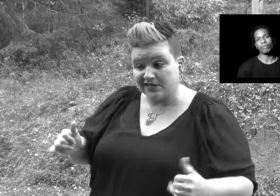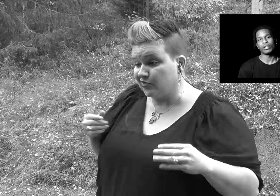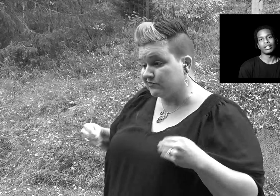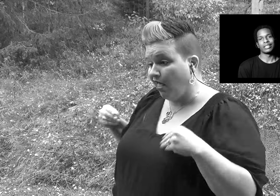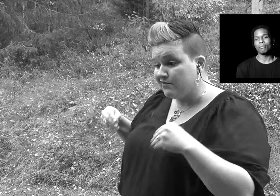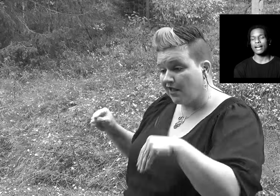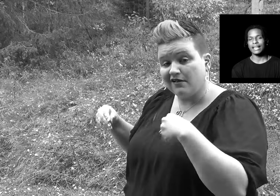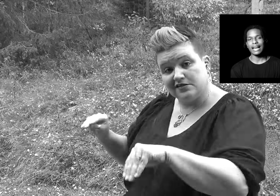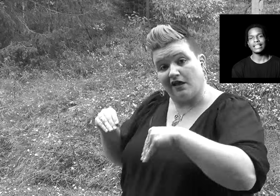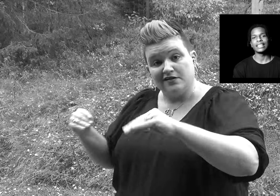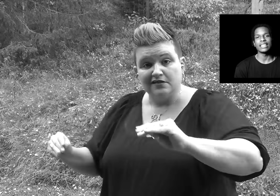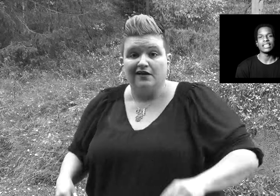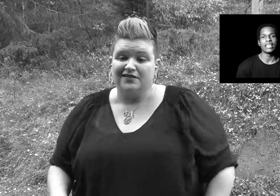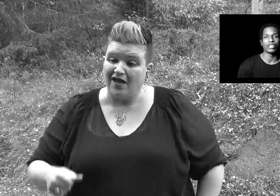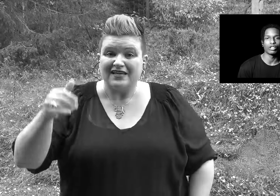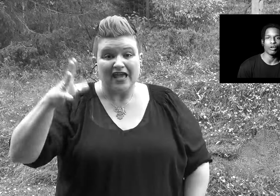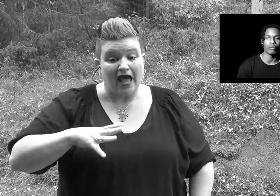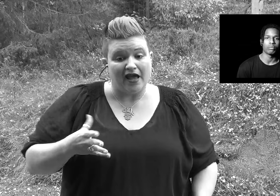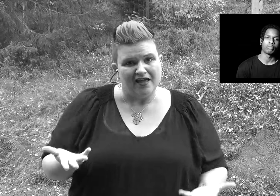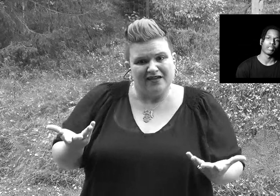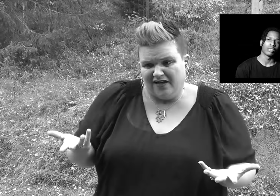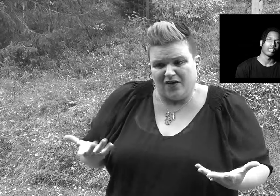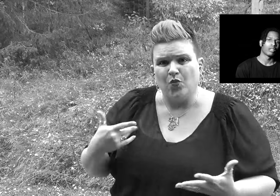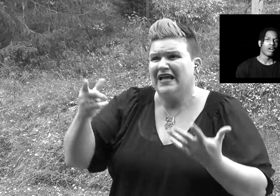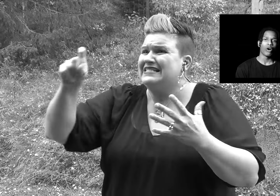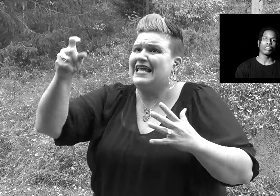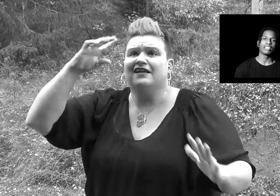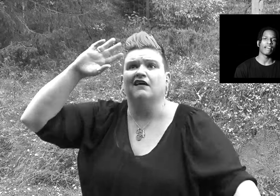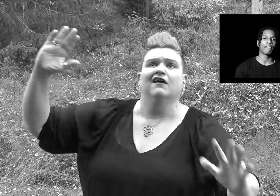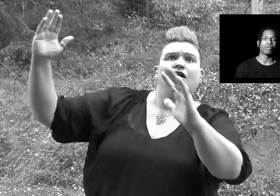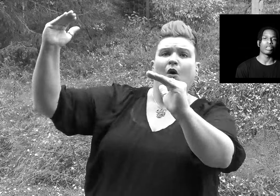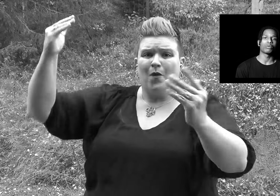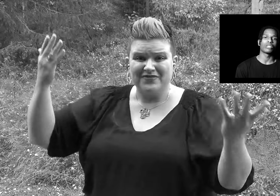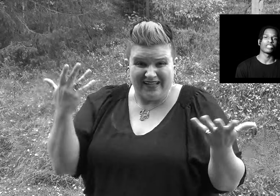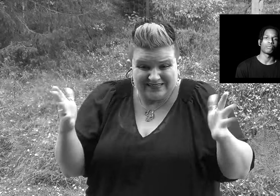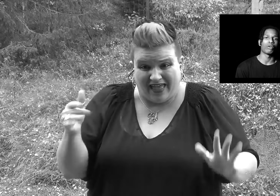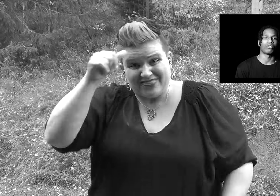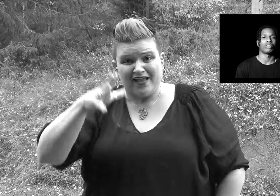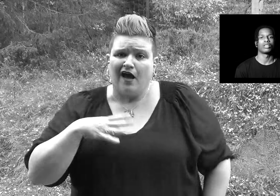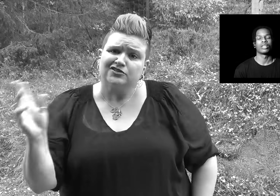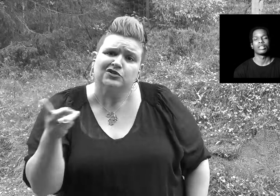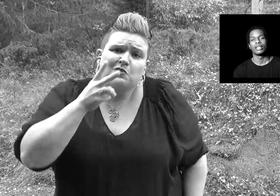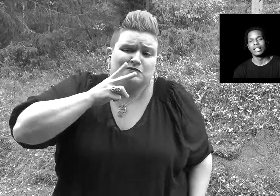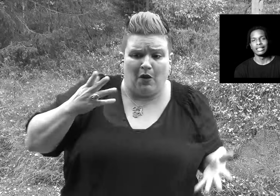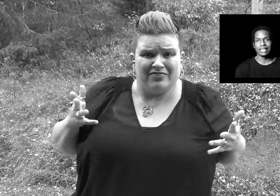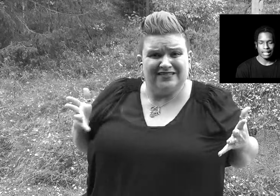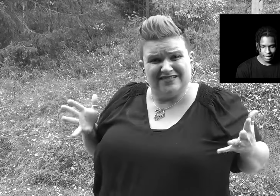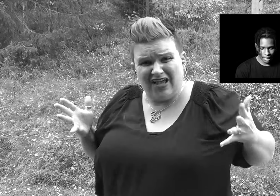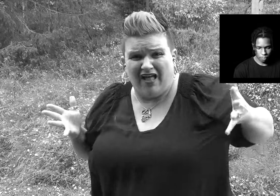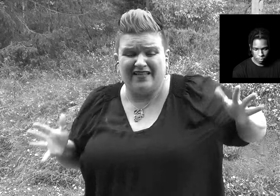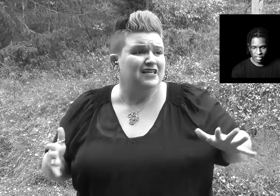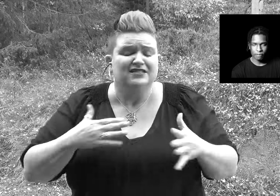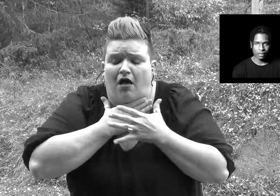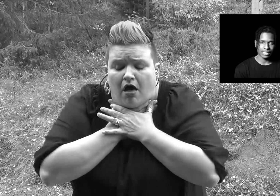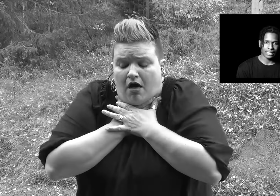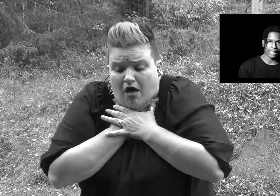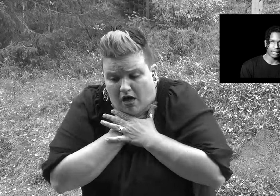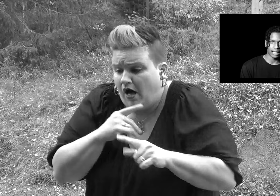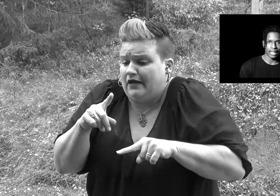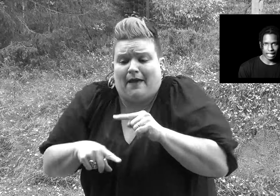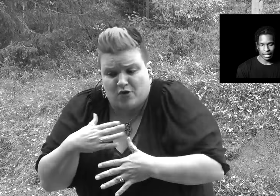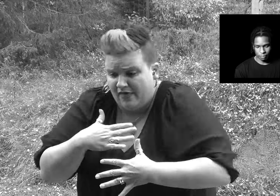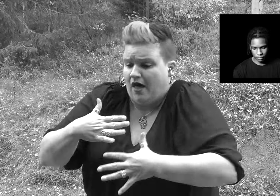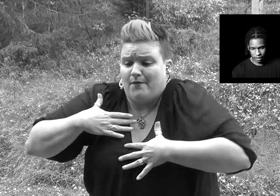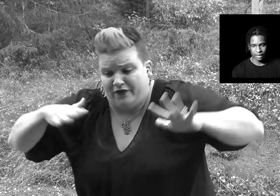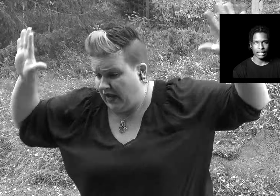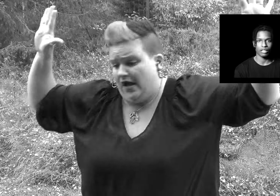dope Oh, no Somebody gotta give these niggas hope All he ever wanted was a smoke Oh, my gosh Said he can't breathe with his